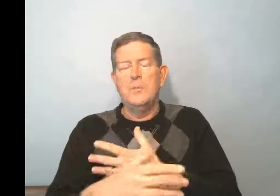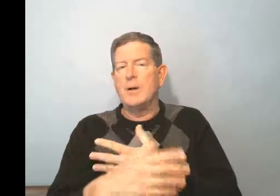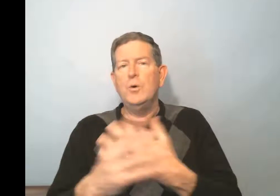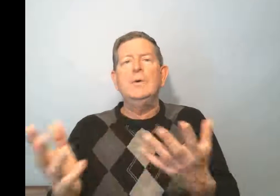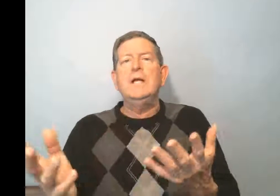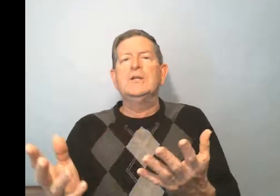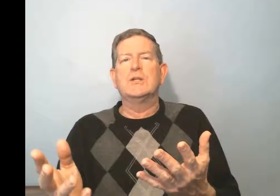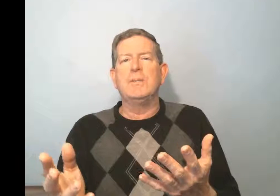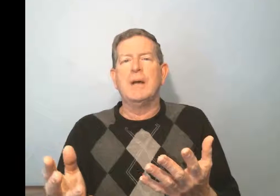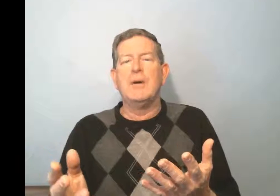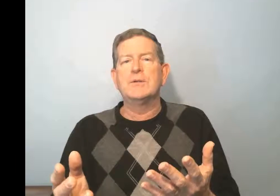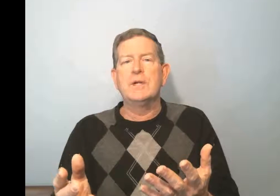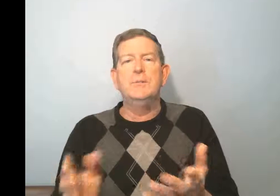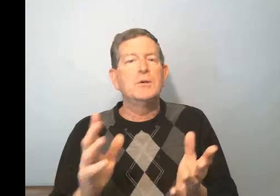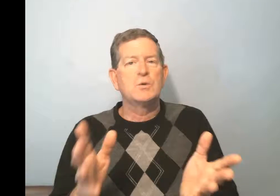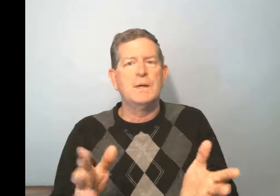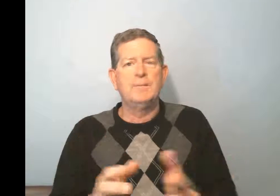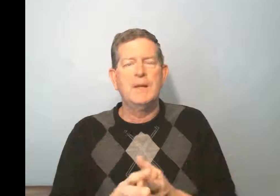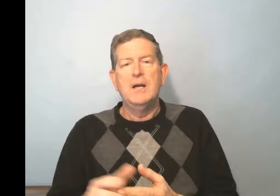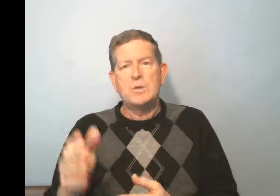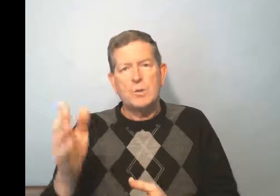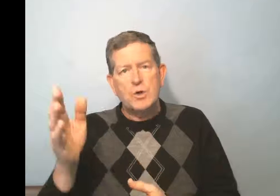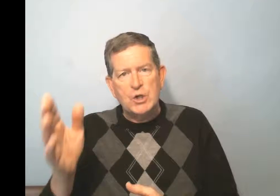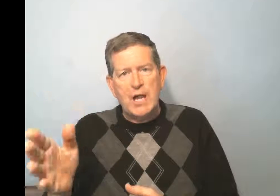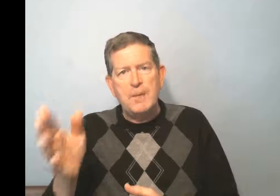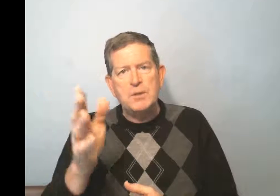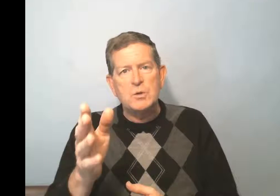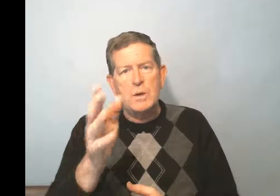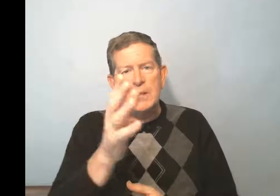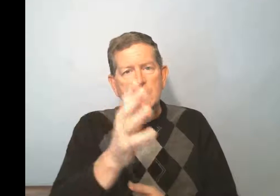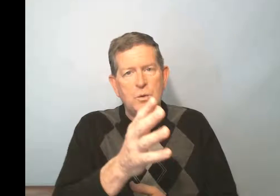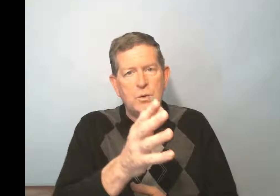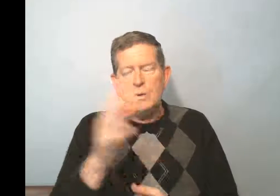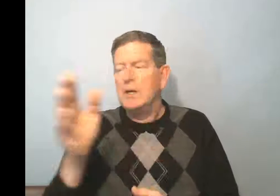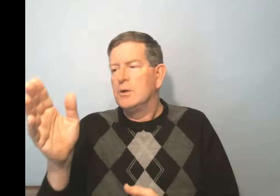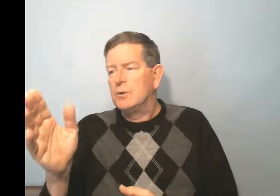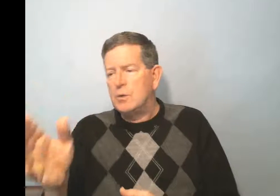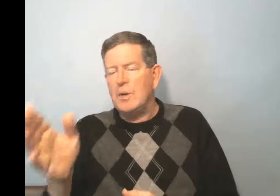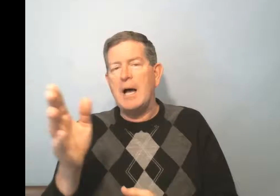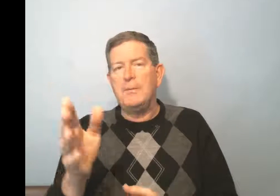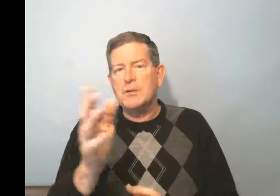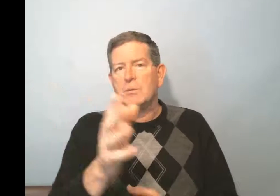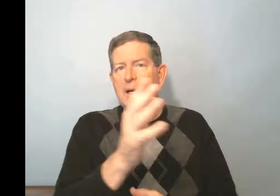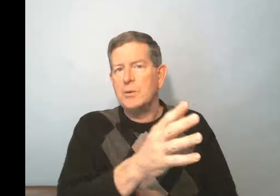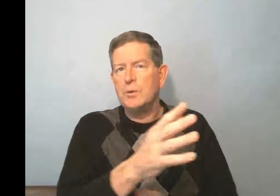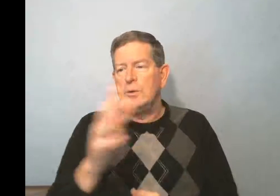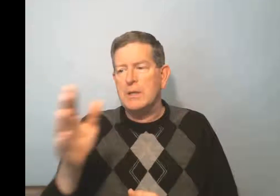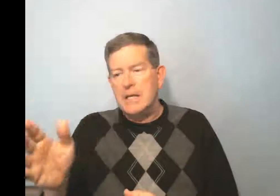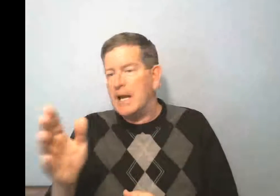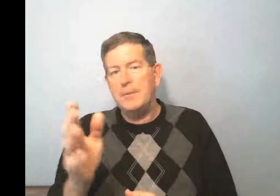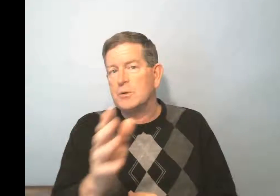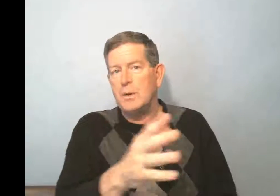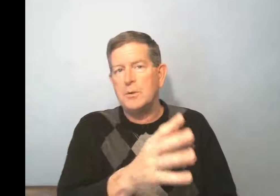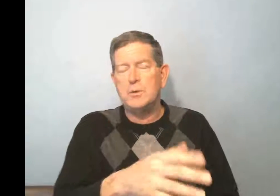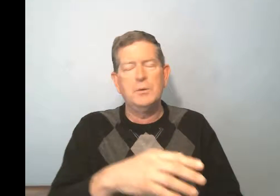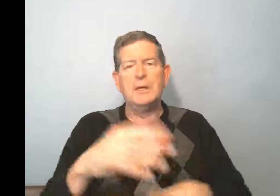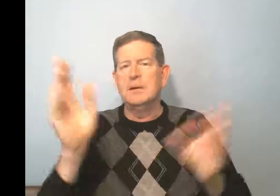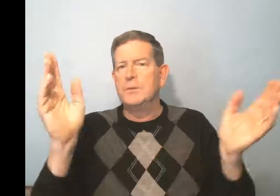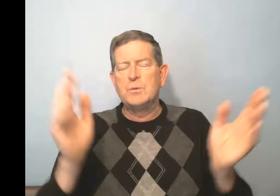matter who needs something, I will say besoin. So, j'ai besoin de, tu as besoin de, il a besoin de, besoin